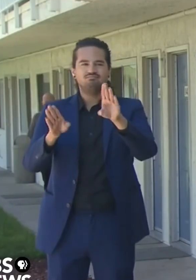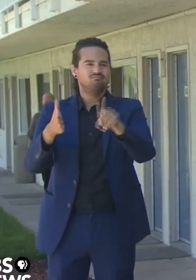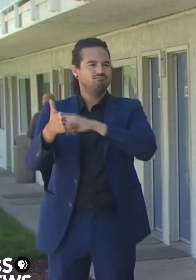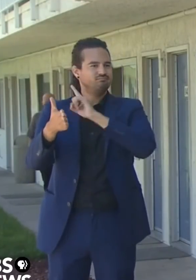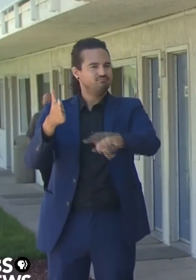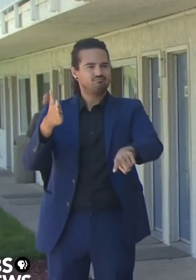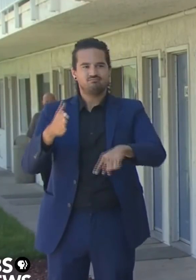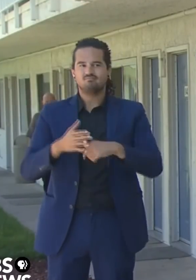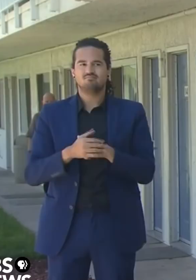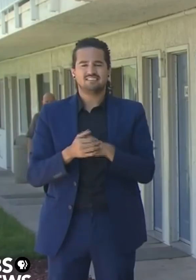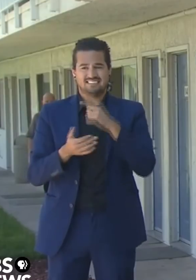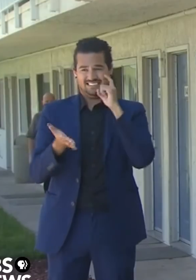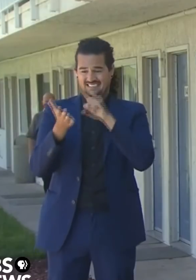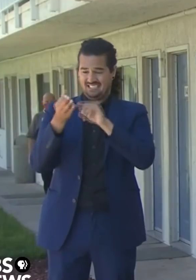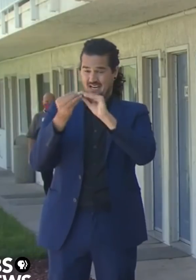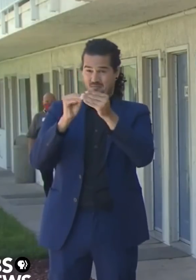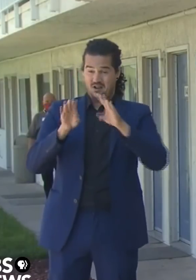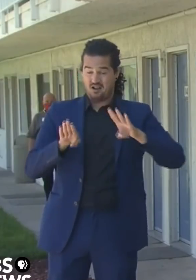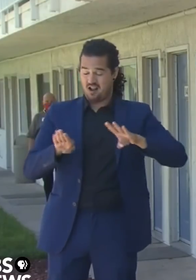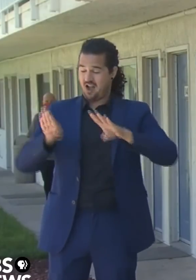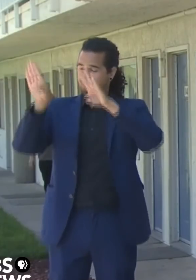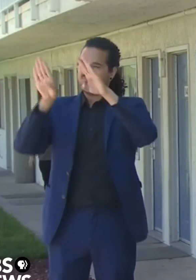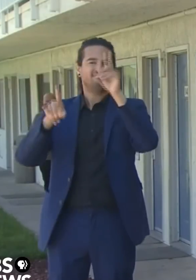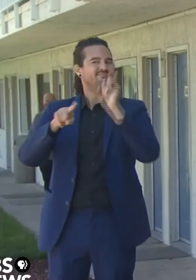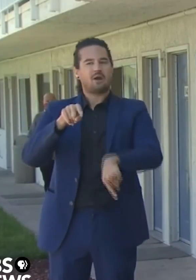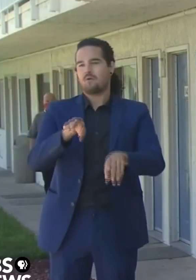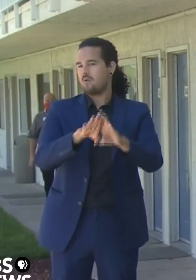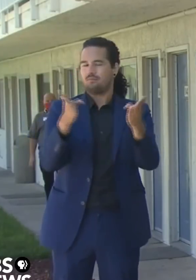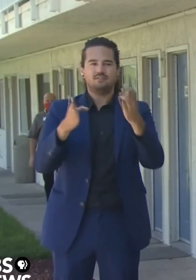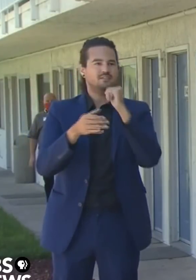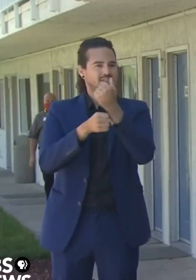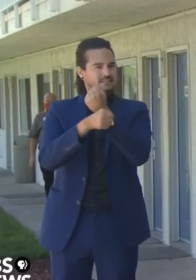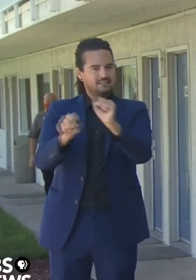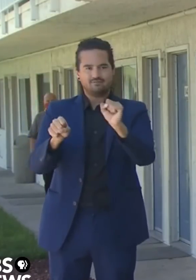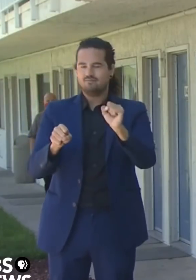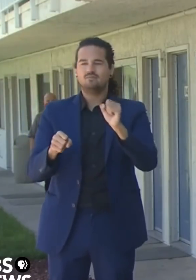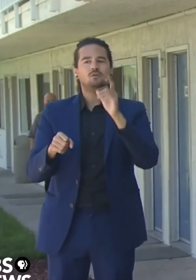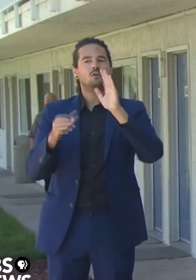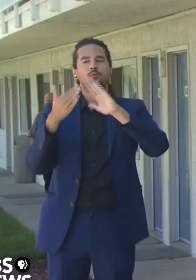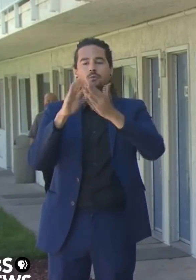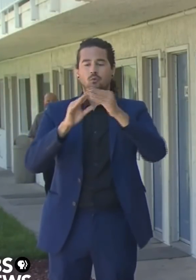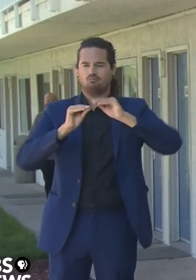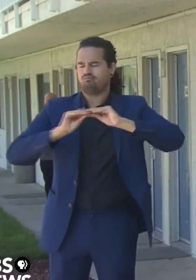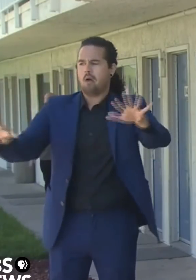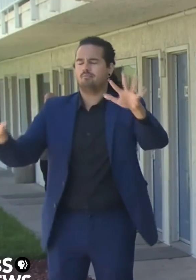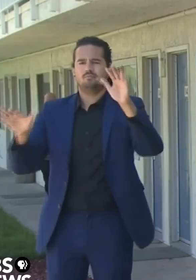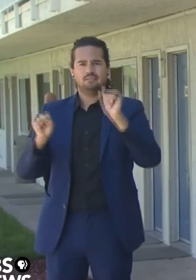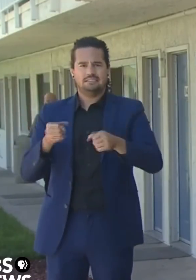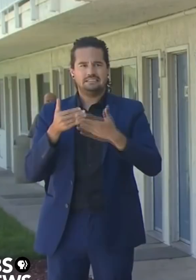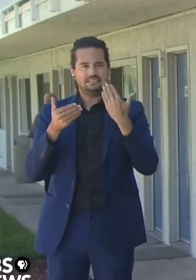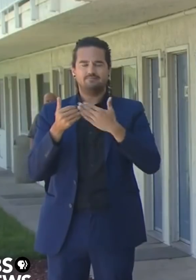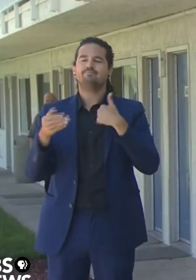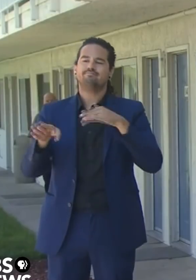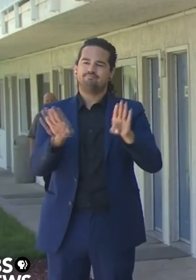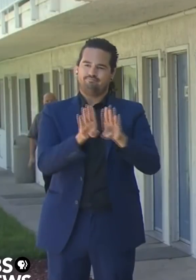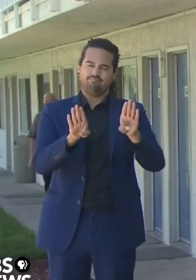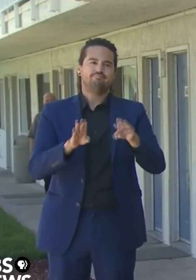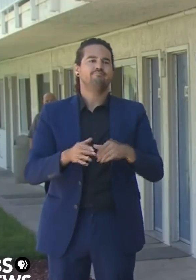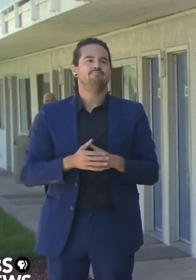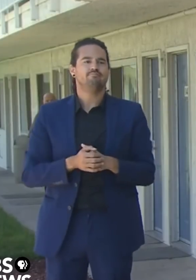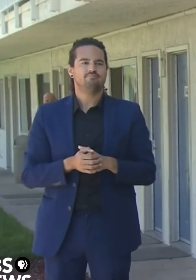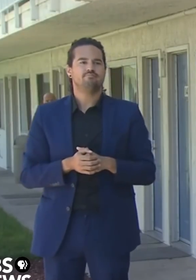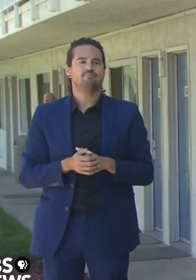in the total spread of the virus, particularly community spread. We've also now included some 19 counties